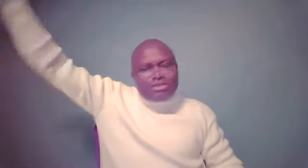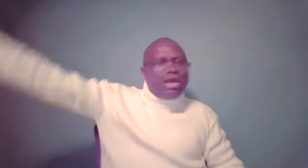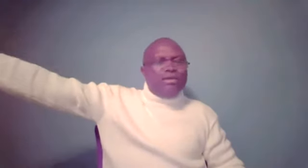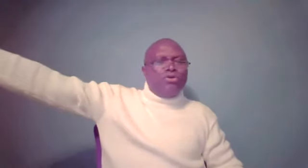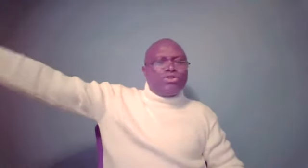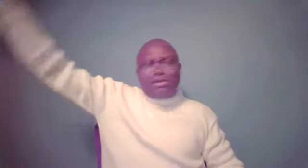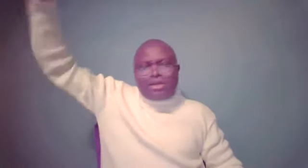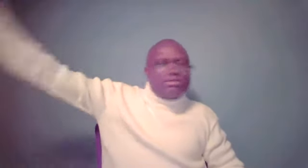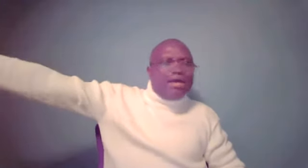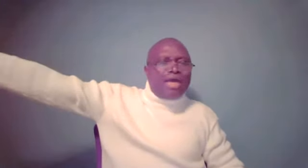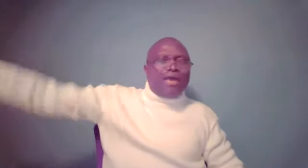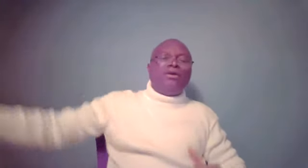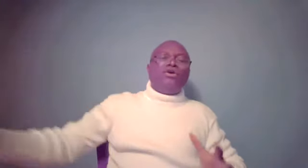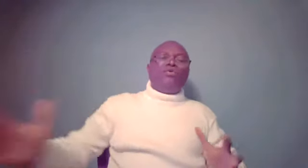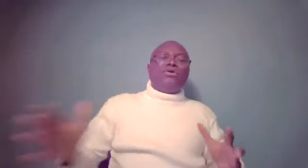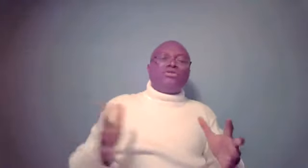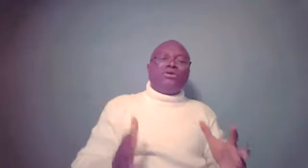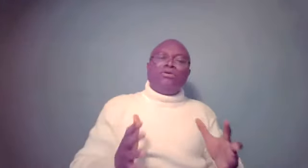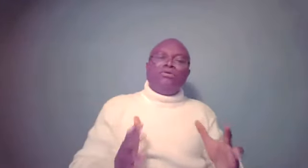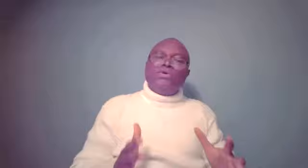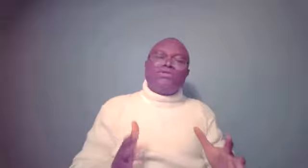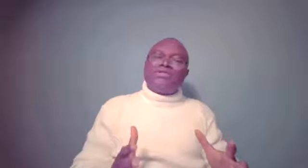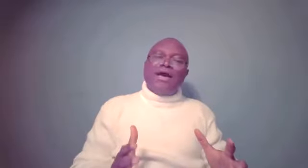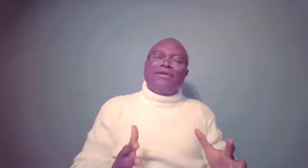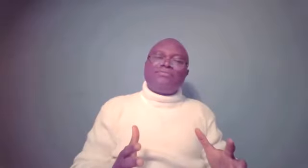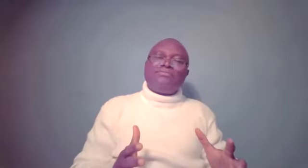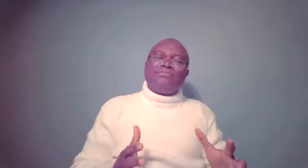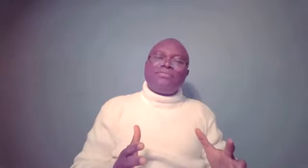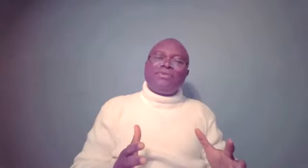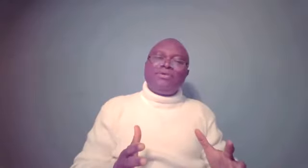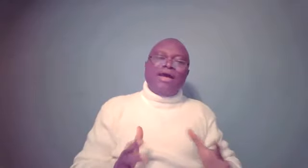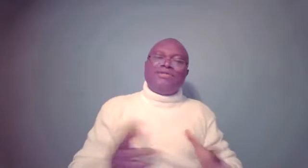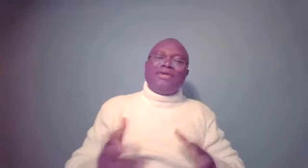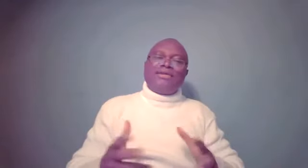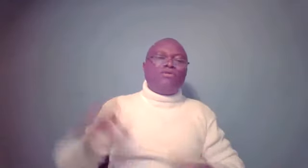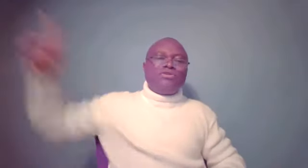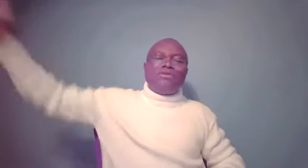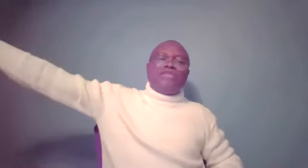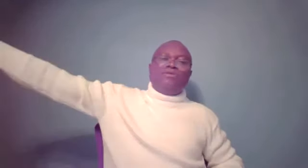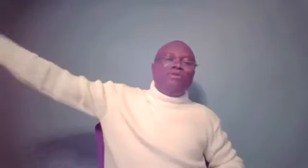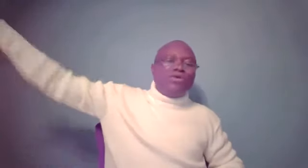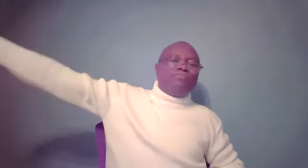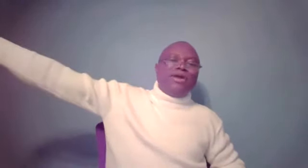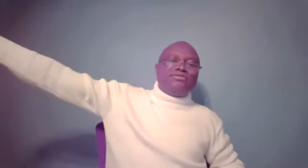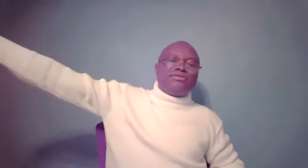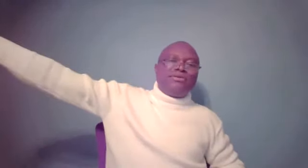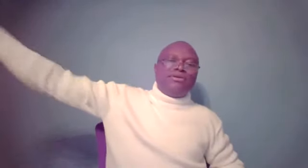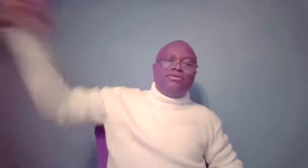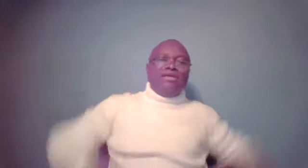they stayed in Goshen, they stayed there, was this guy. How did he get it? He was a prince. Then he